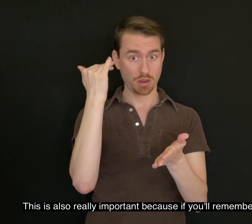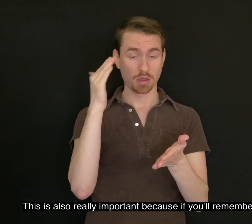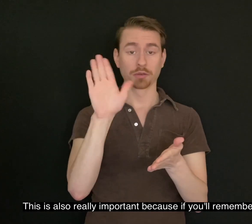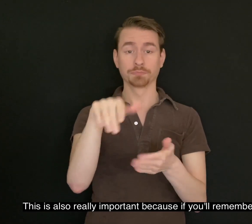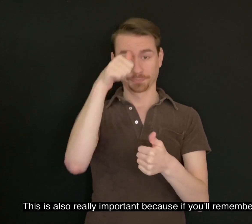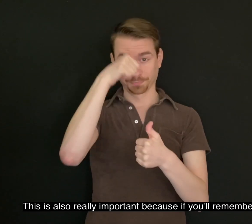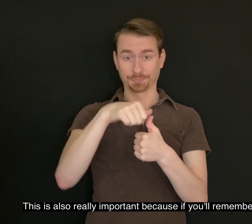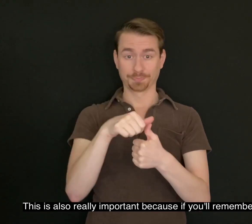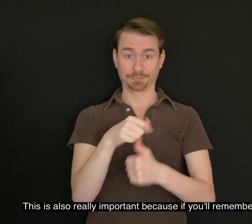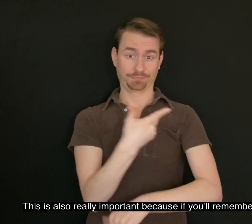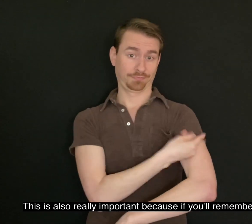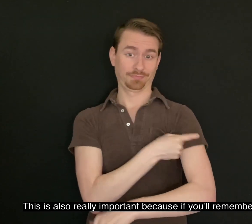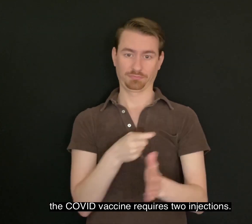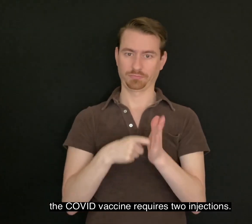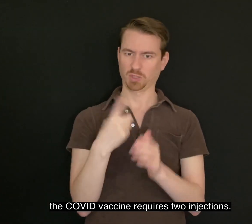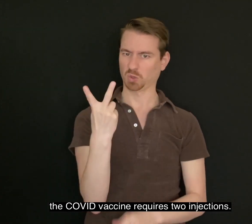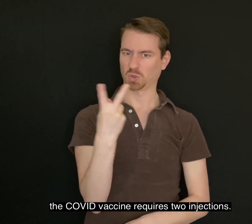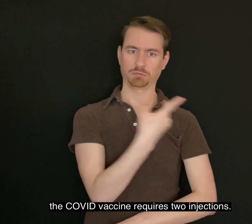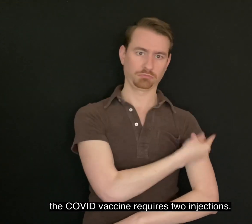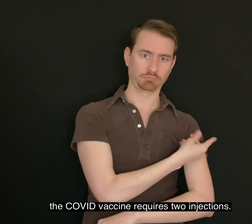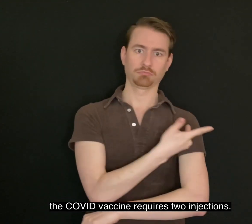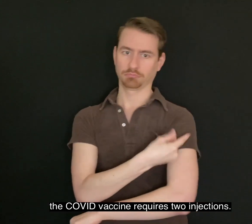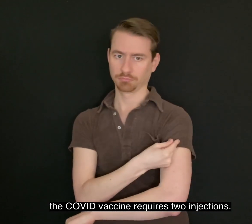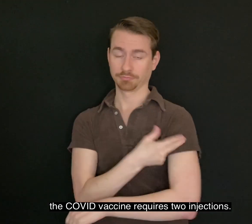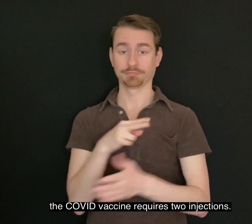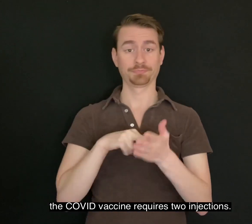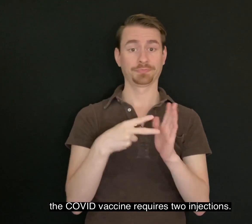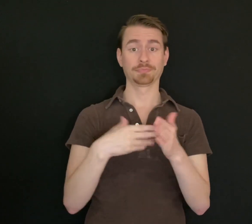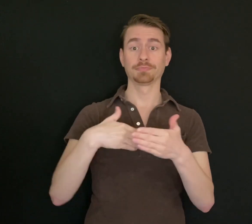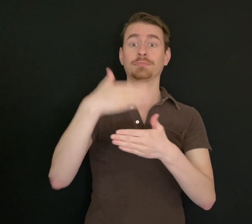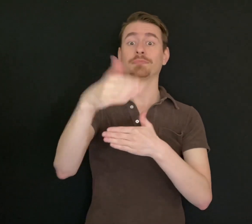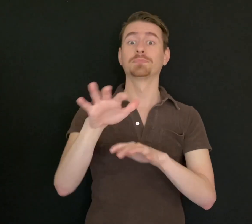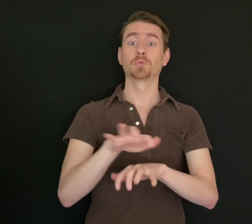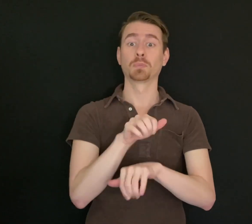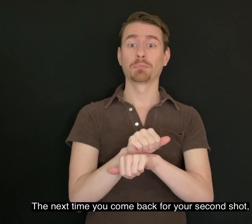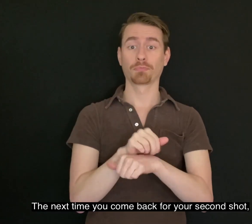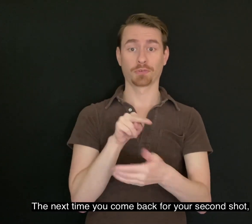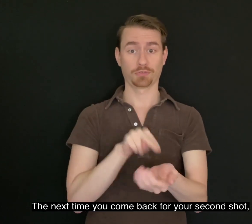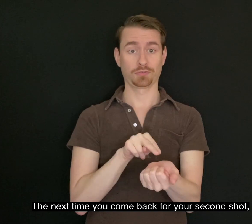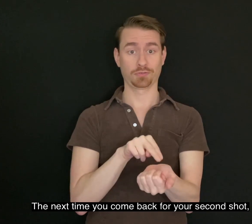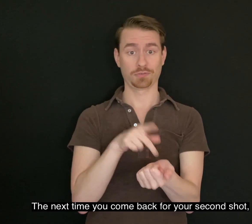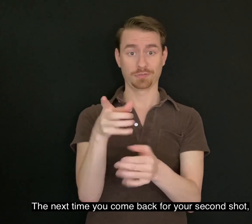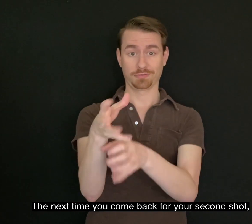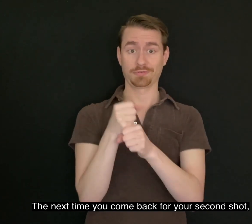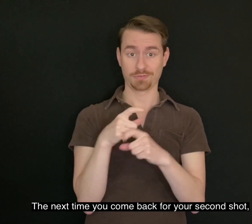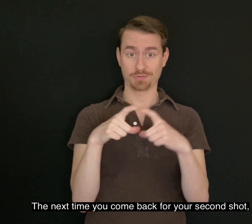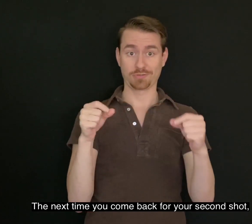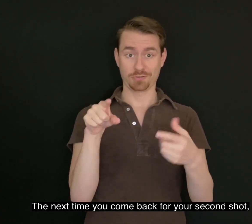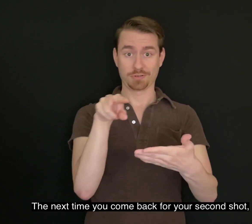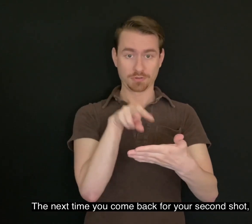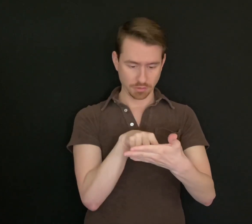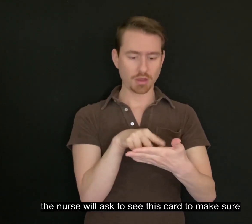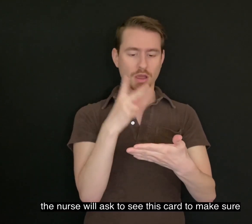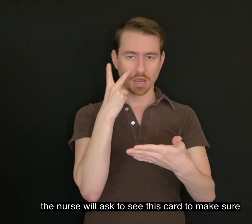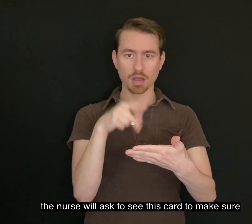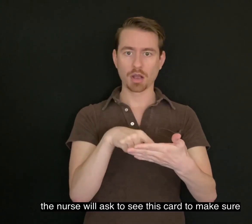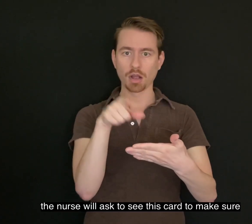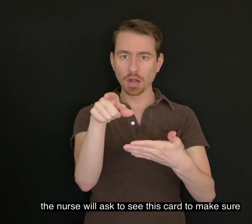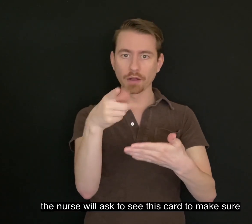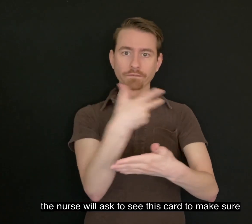because if you'll remember, the COVID vaccine requires two injections. The next time you come back for your second shot, the nurse will ask to see this card to make sure that